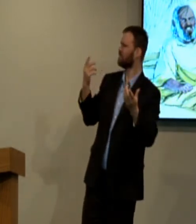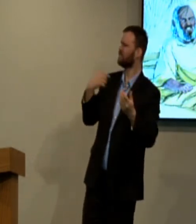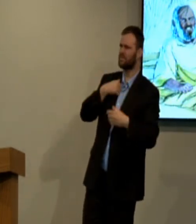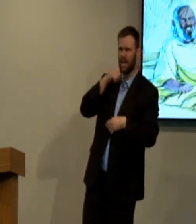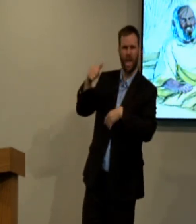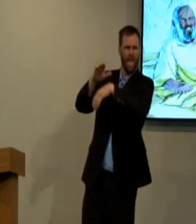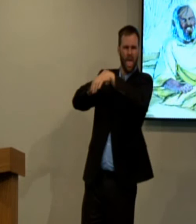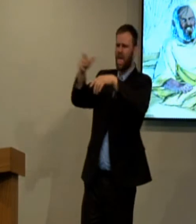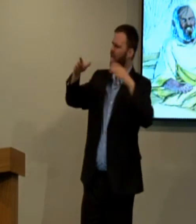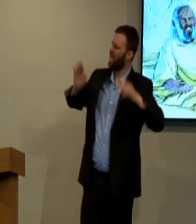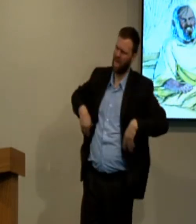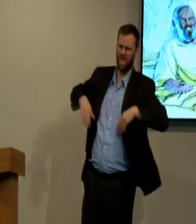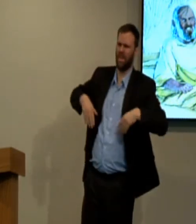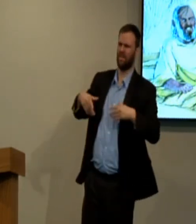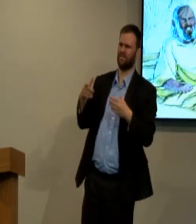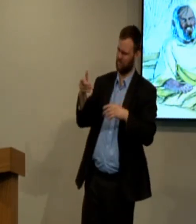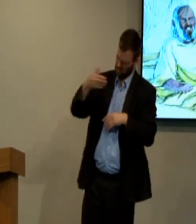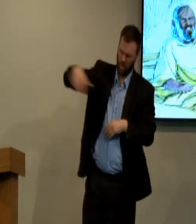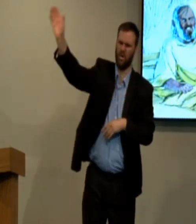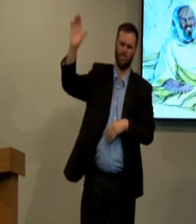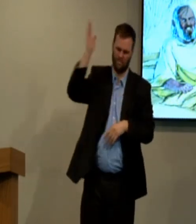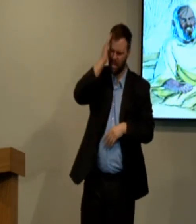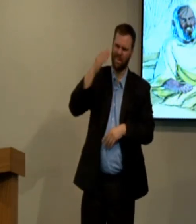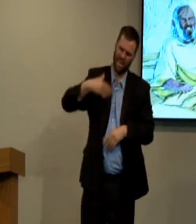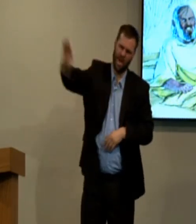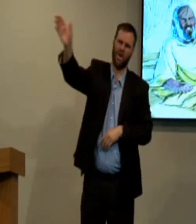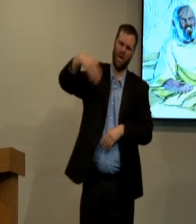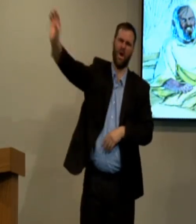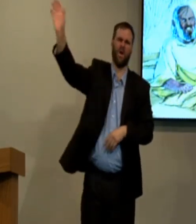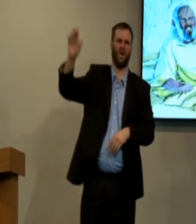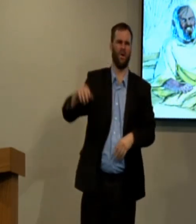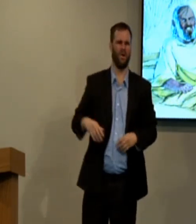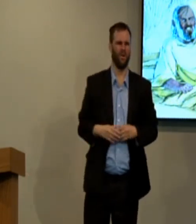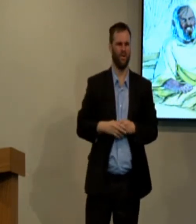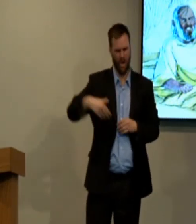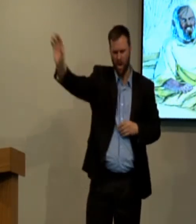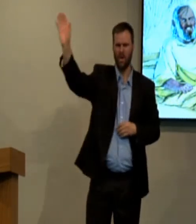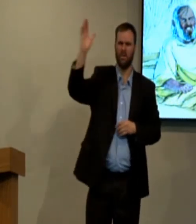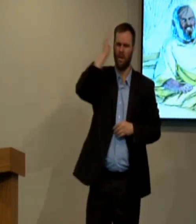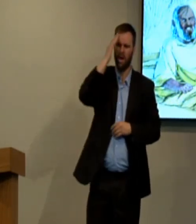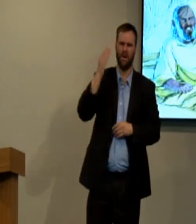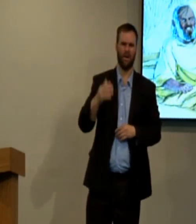And Eli wakes up, he says, no, I didn't call you. Go to bed, go to bed, go back.